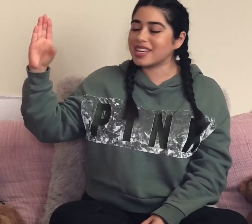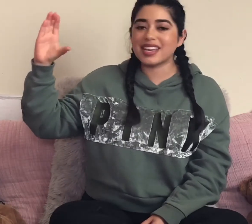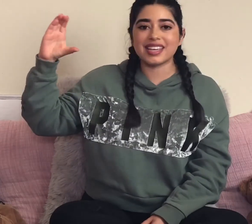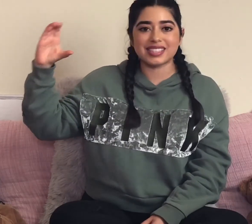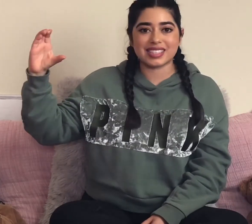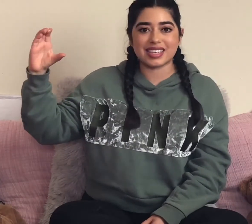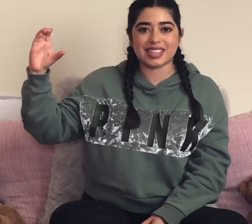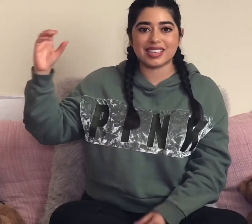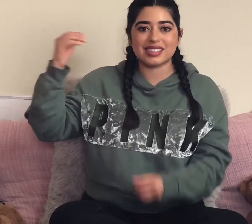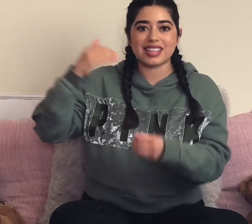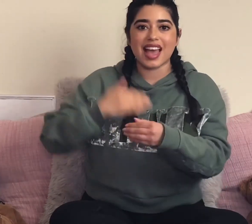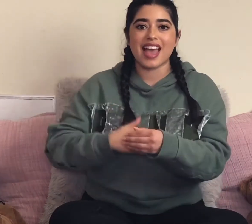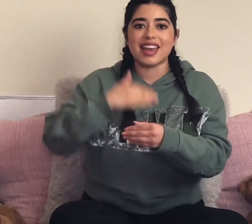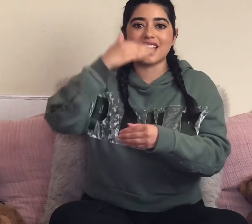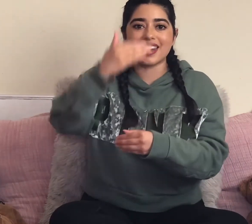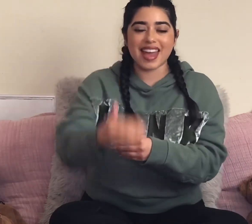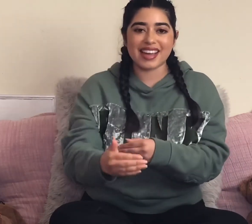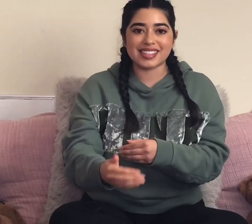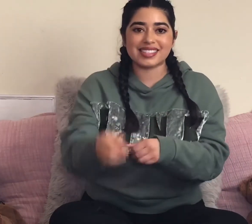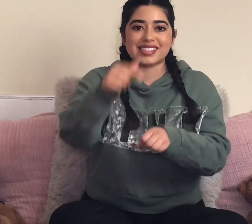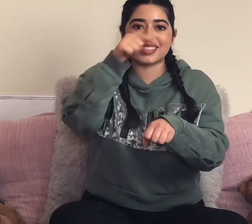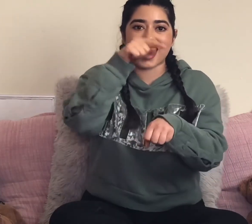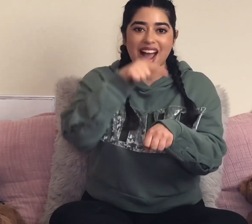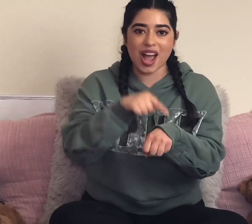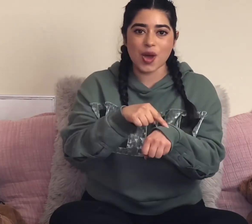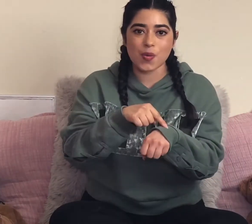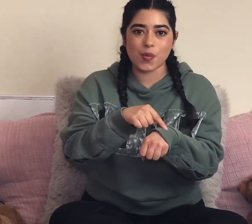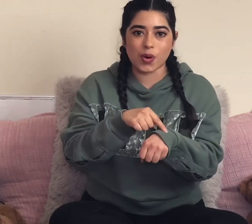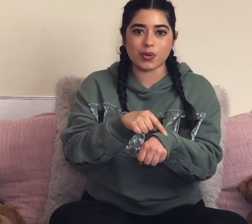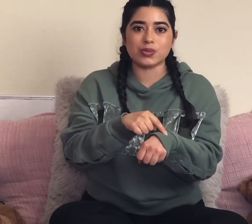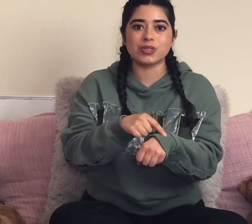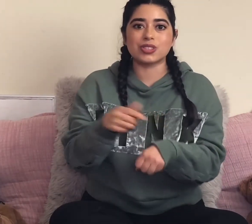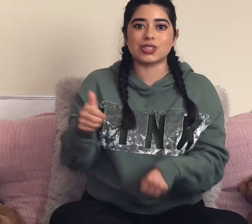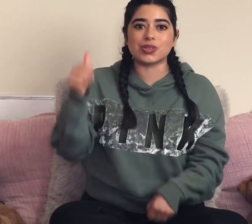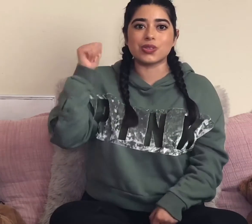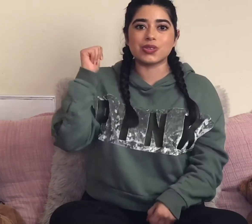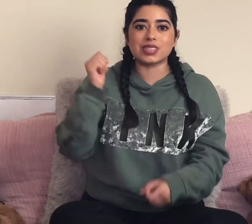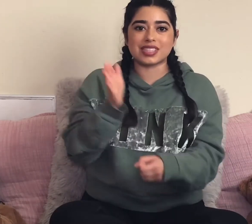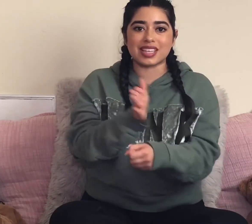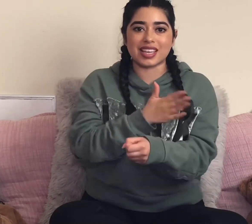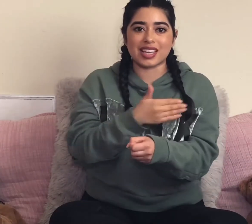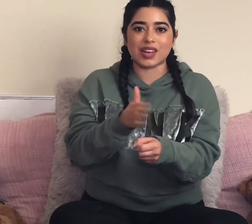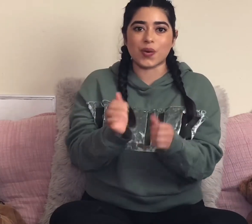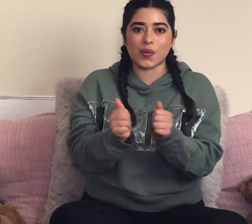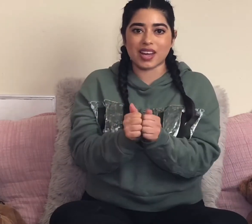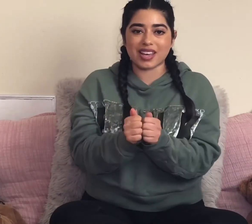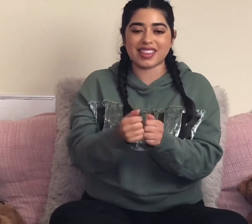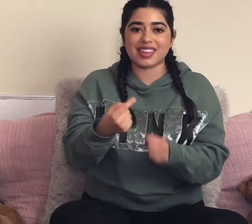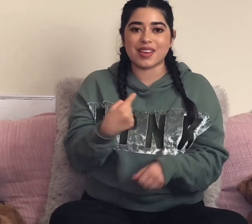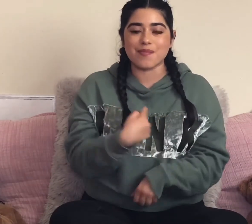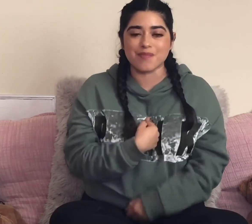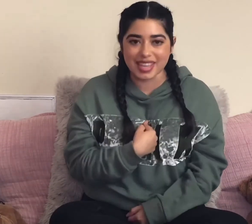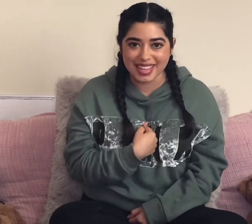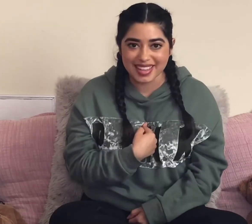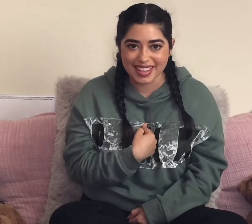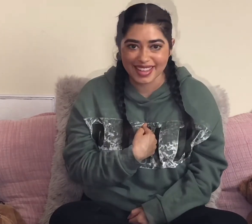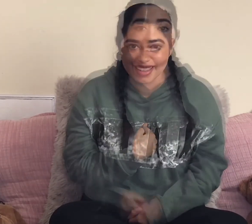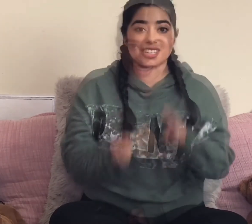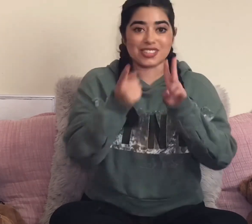C's Next time won't you sing with me? Okay, now we're going to do